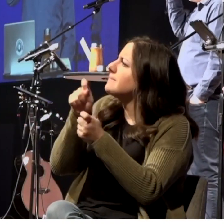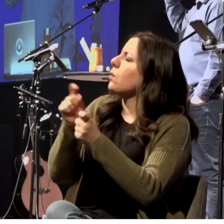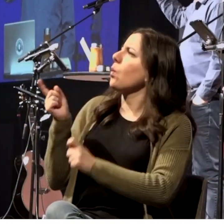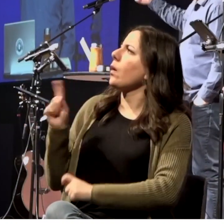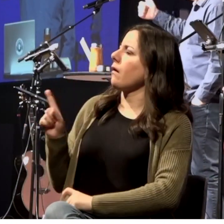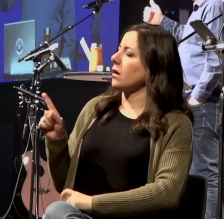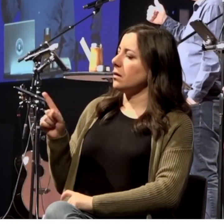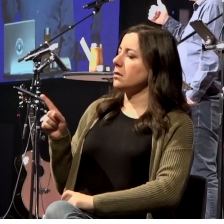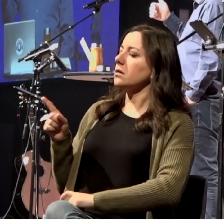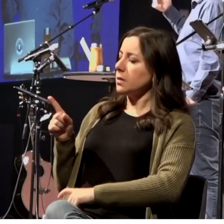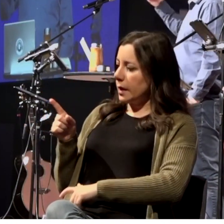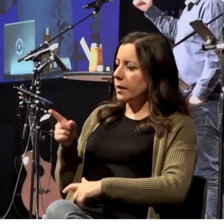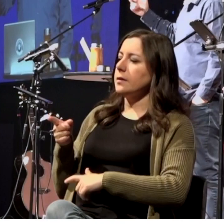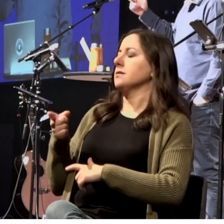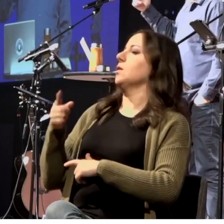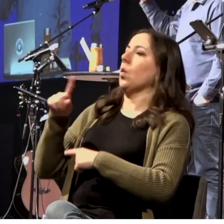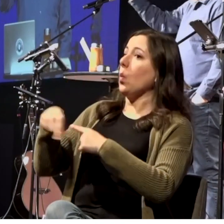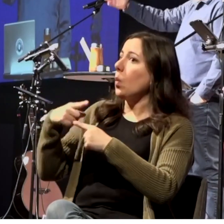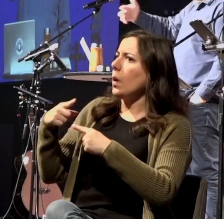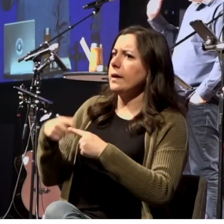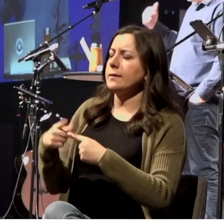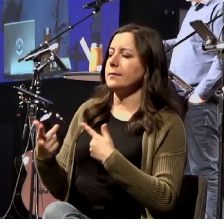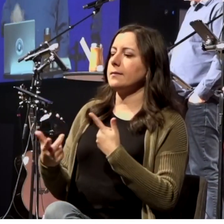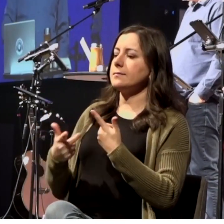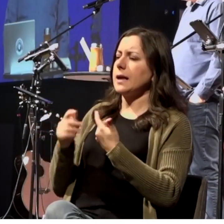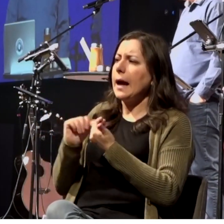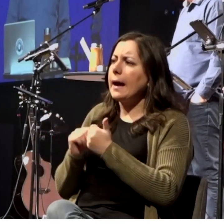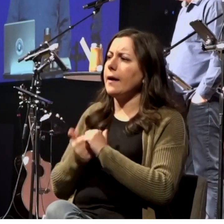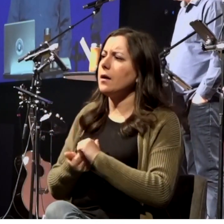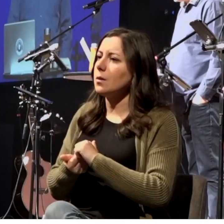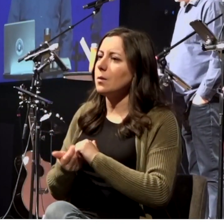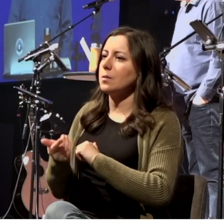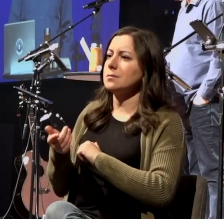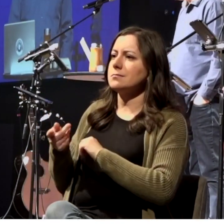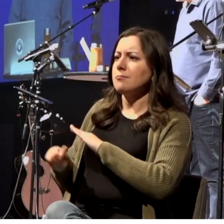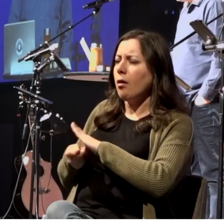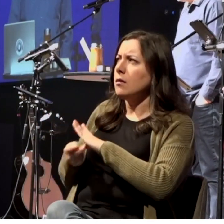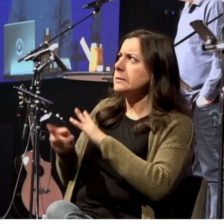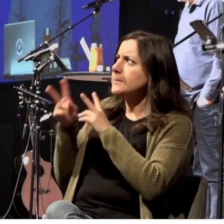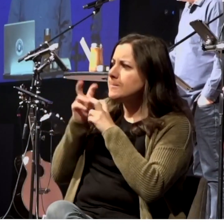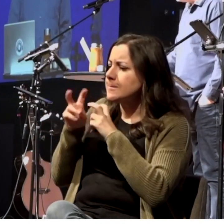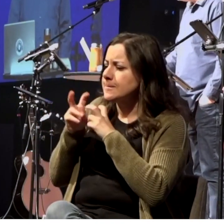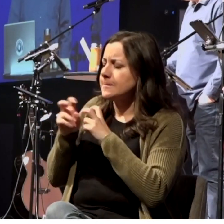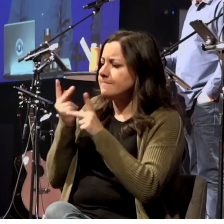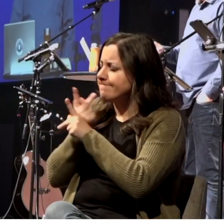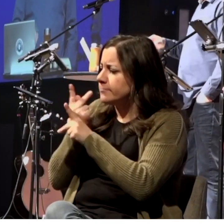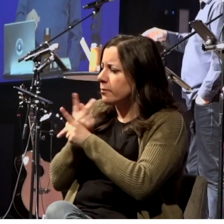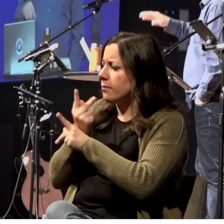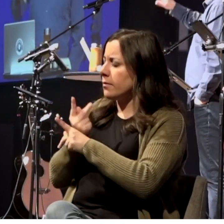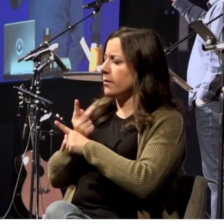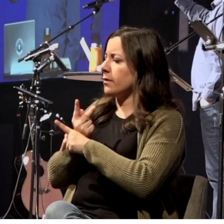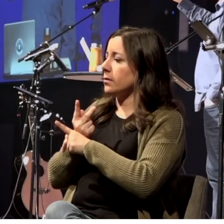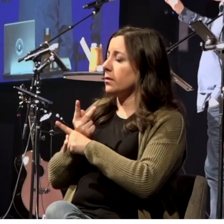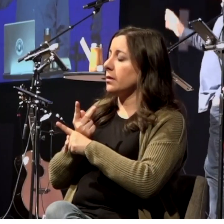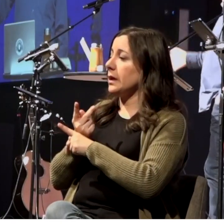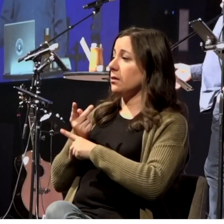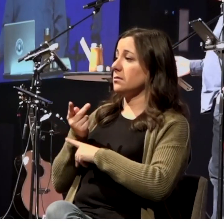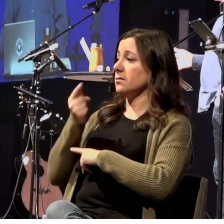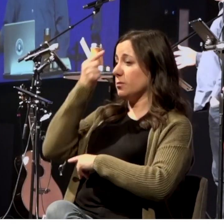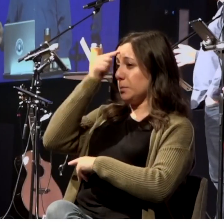when and how? Like what, you know, what's this supposed to look like? Now, understand, this is true not just in ministry,